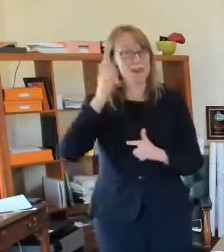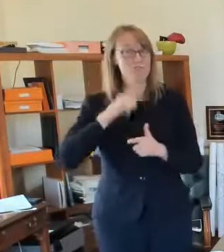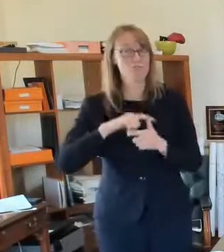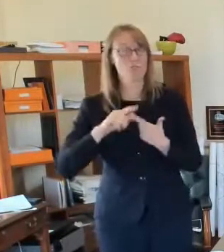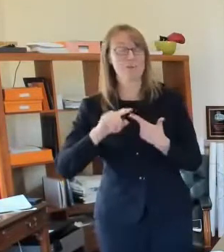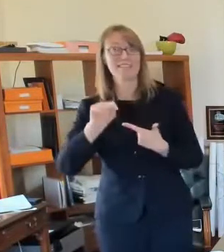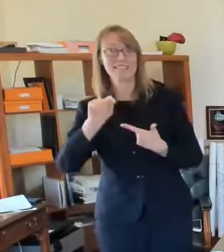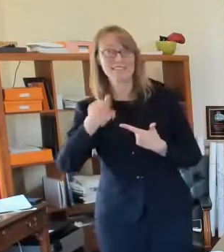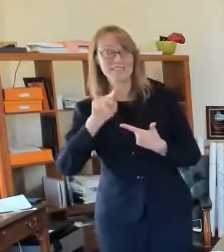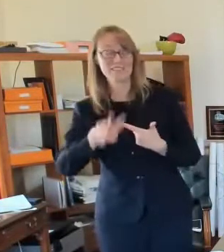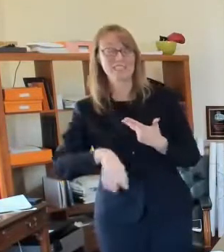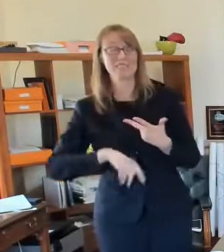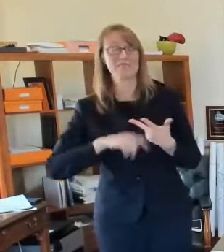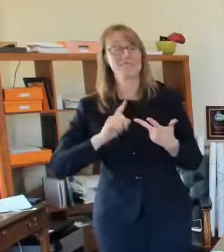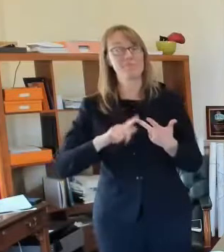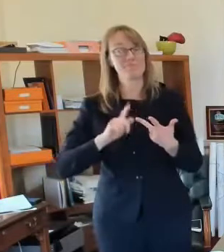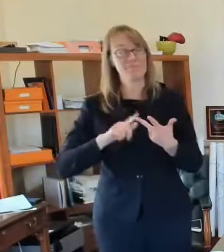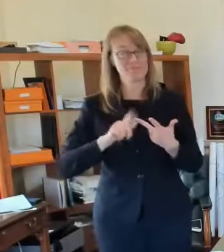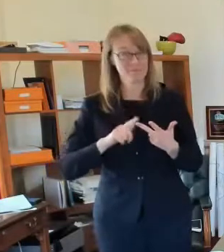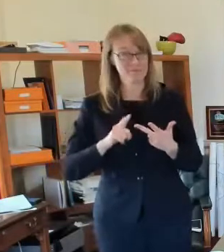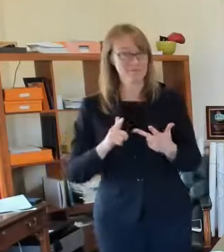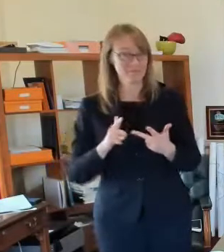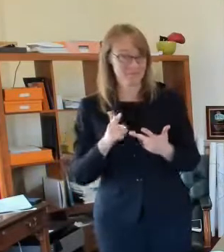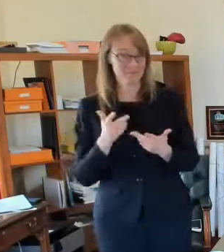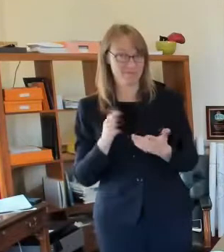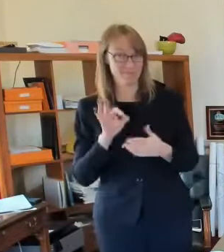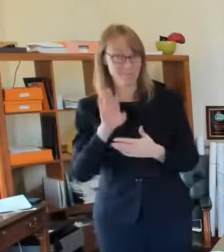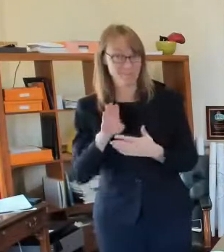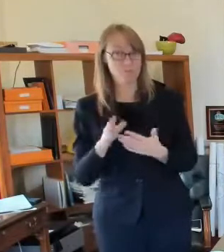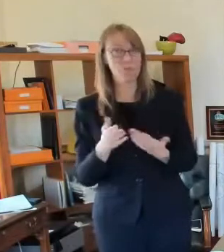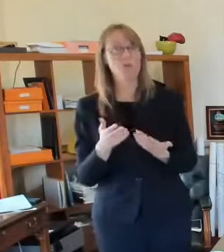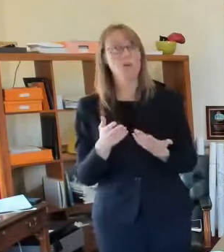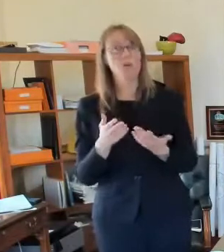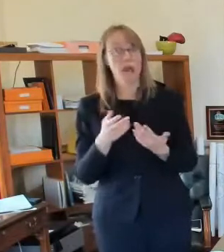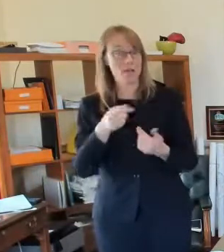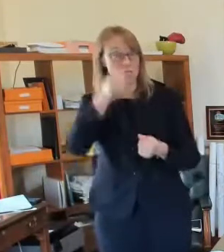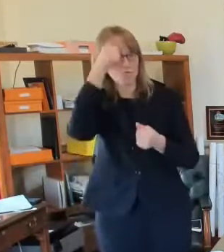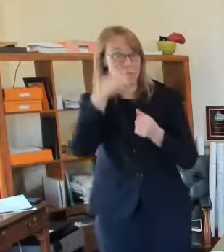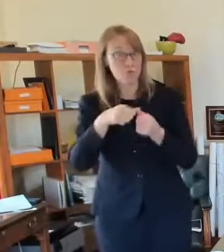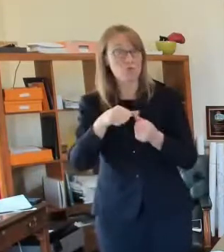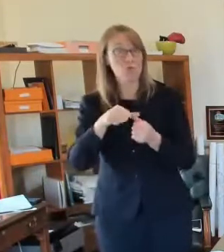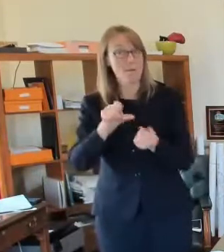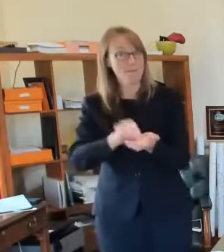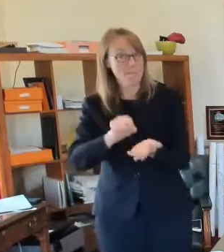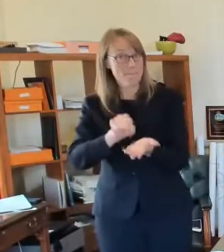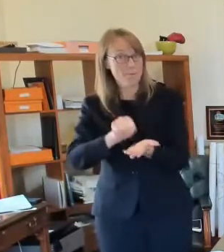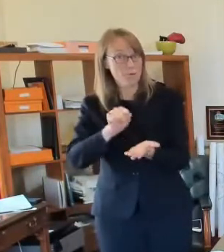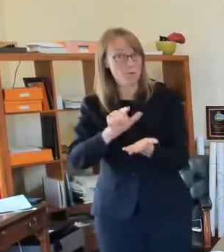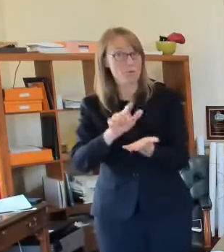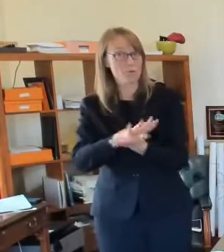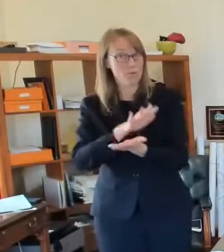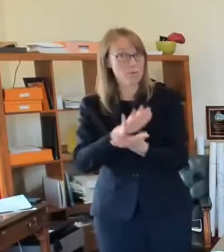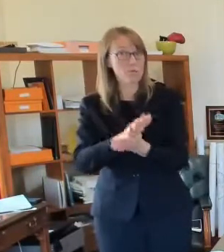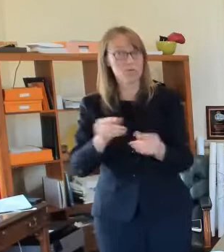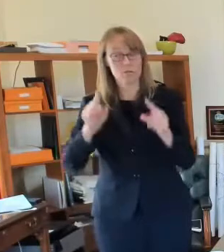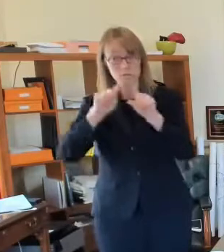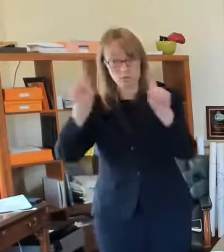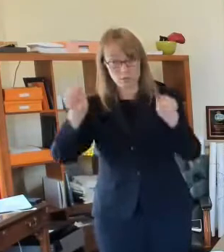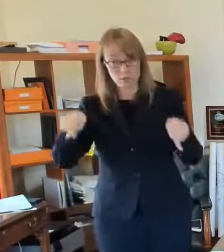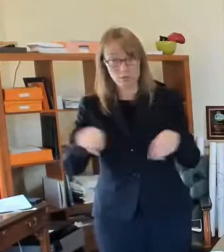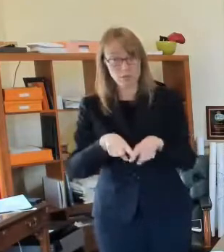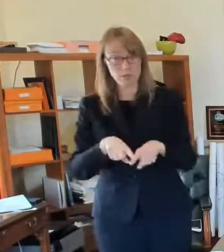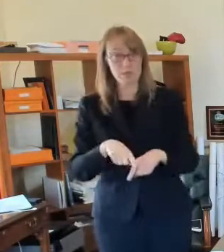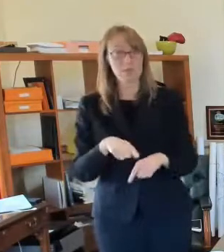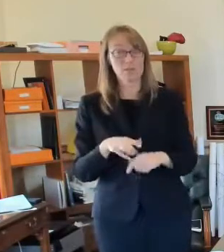yesterday where you know everybody was talking about and don't forget about just paper you know flyers and that sort of thing so uh you know